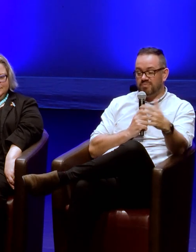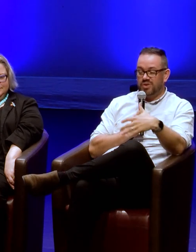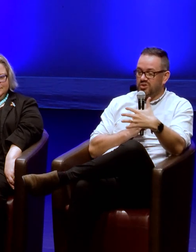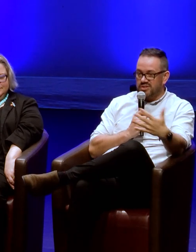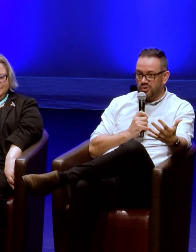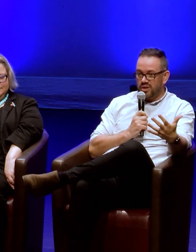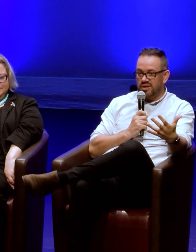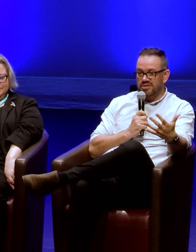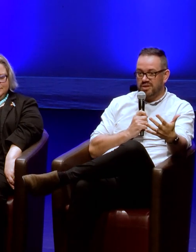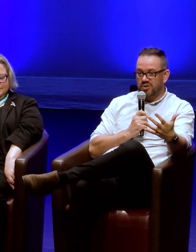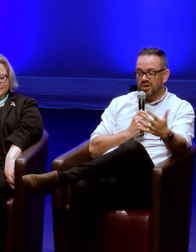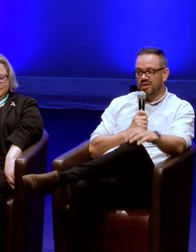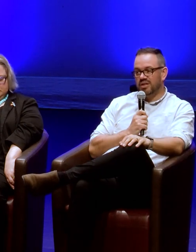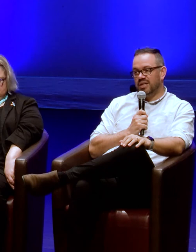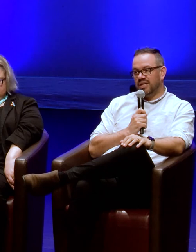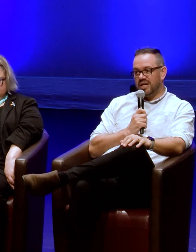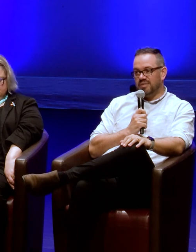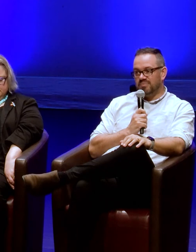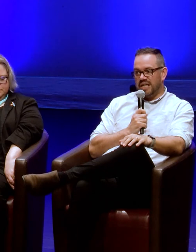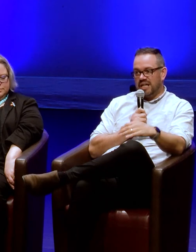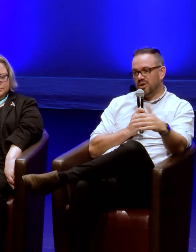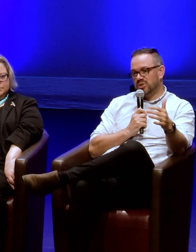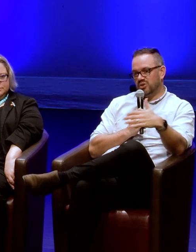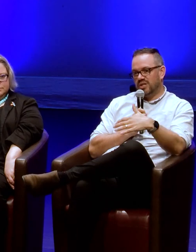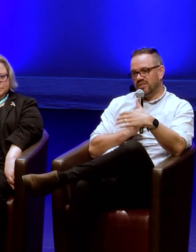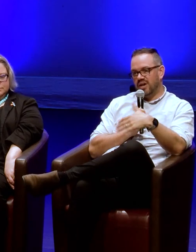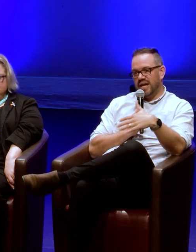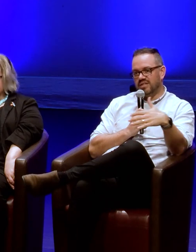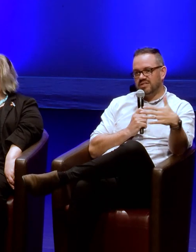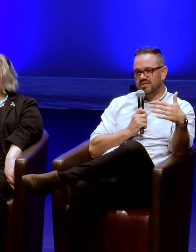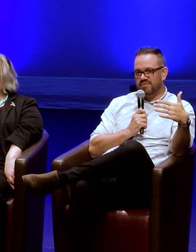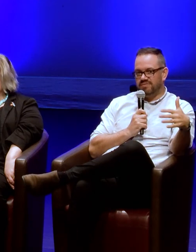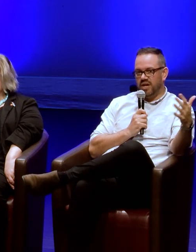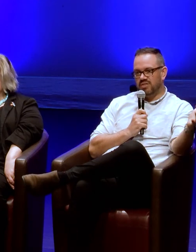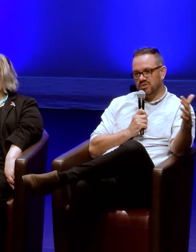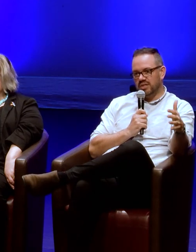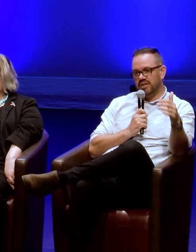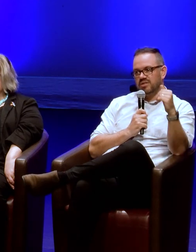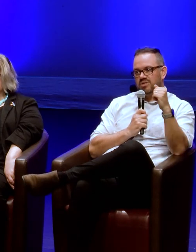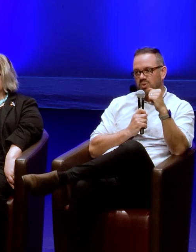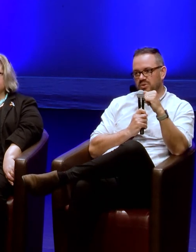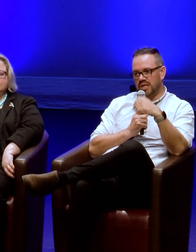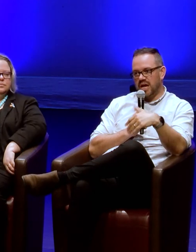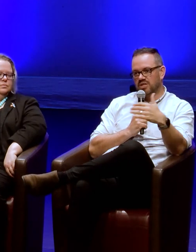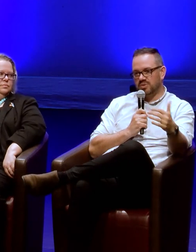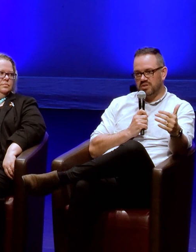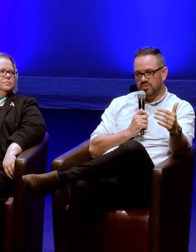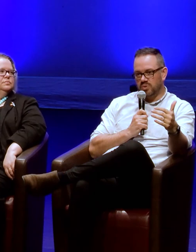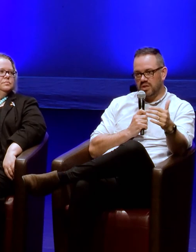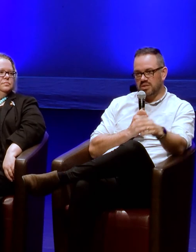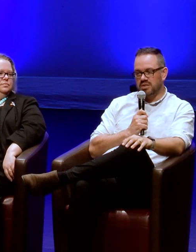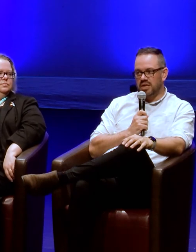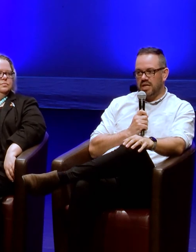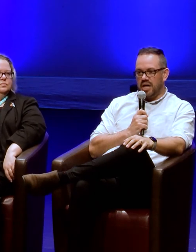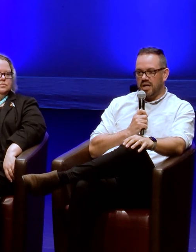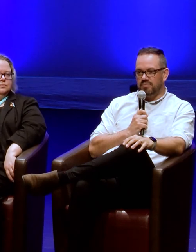not just a site for cricket, any opportunity that I had to find those links or to engage with a different